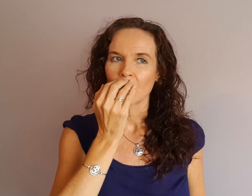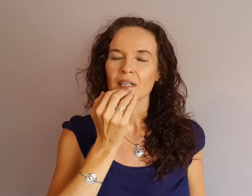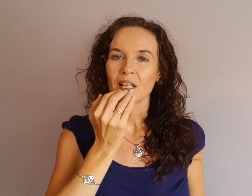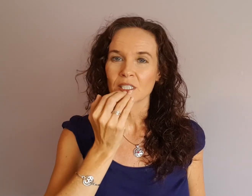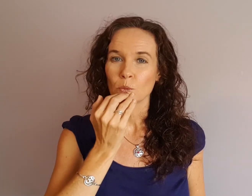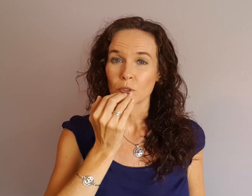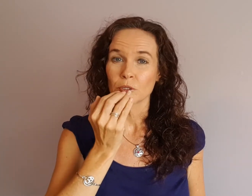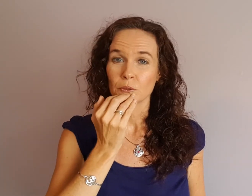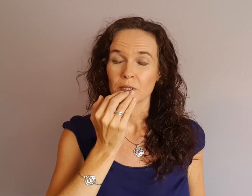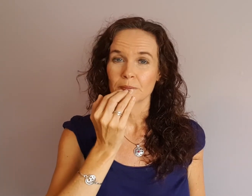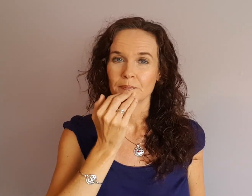I'd like to want to do it.